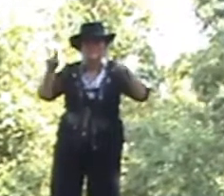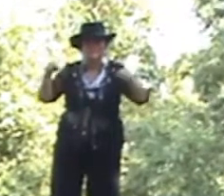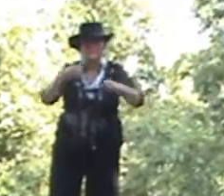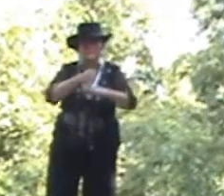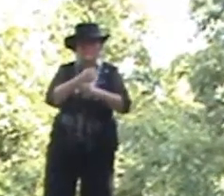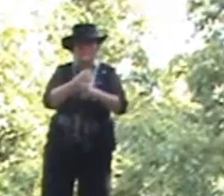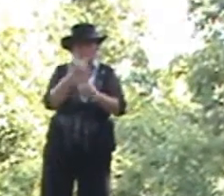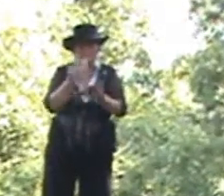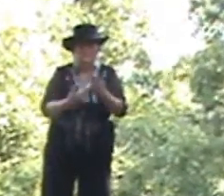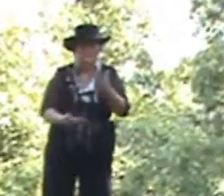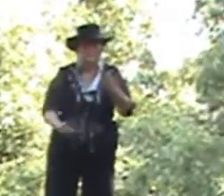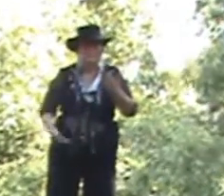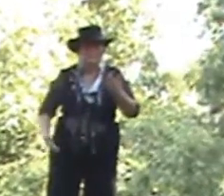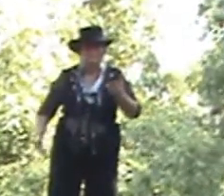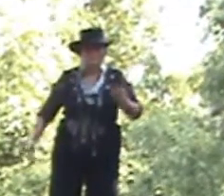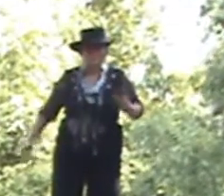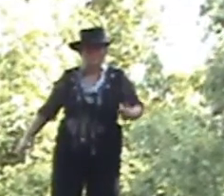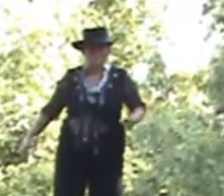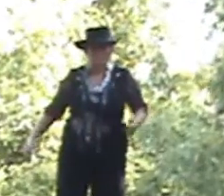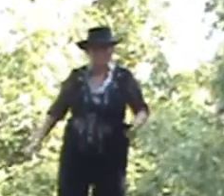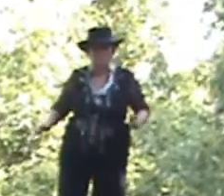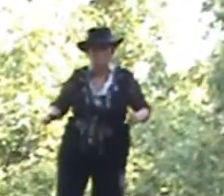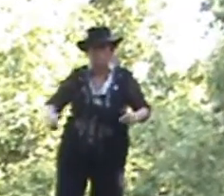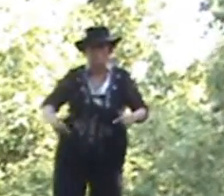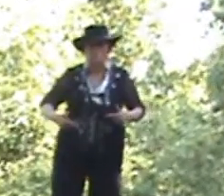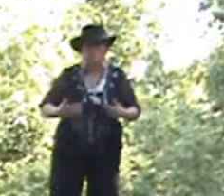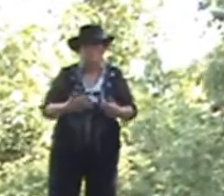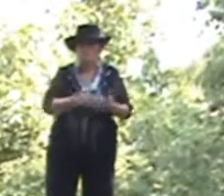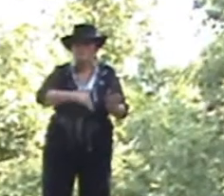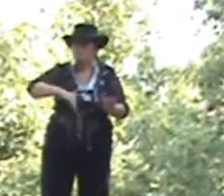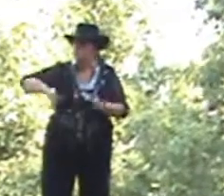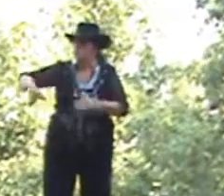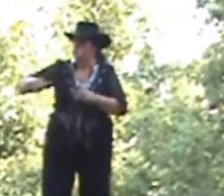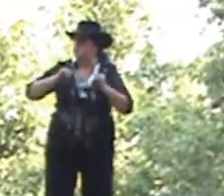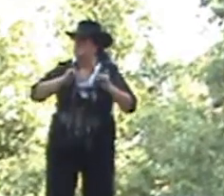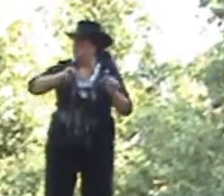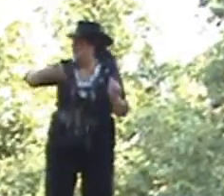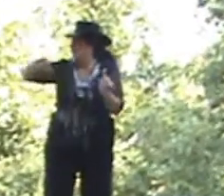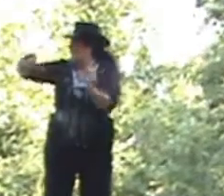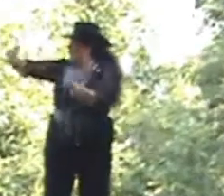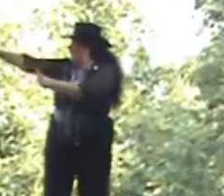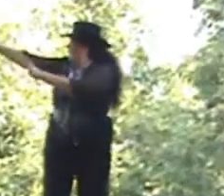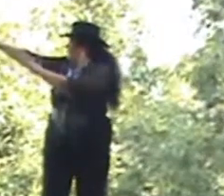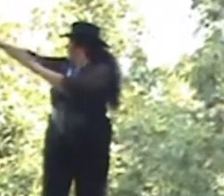he'd make you pay, for when you left you took his pride away.